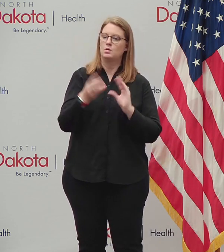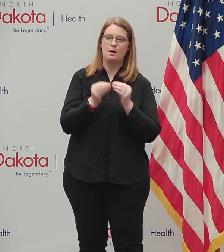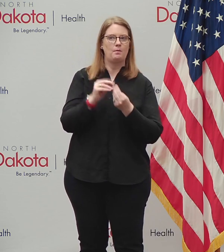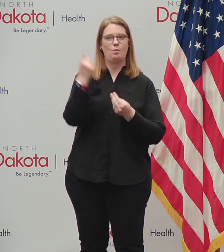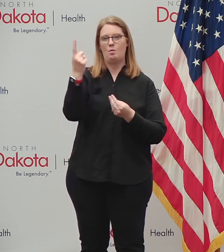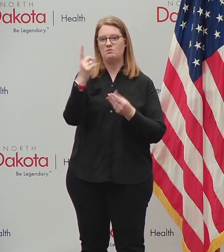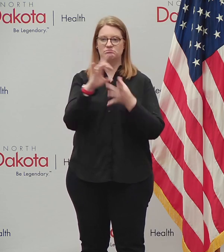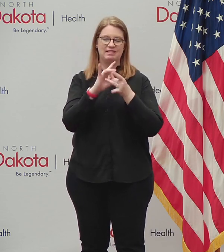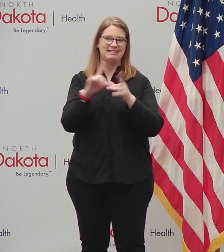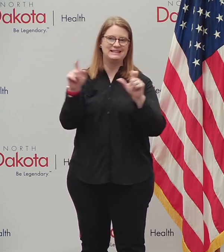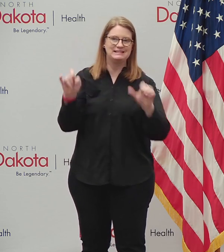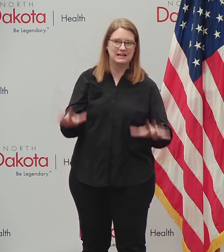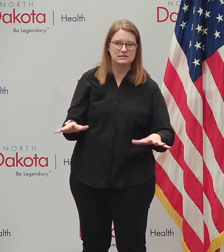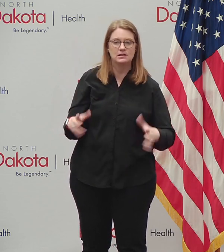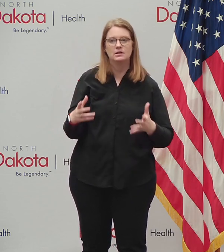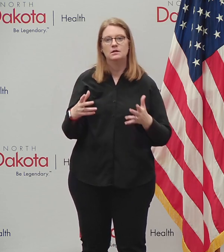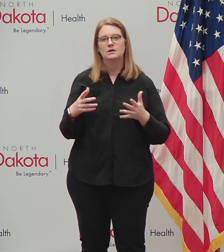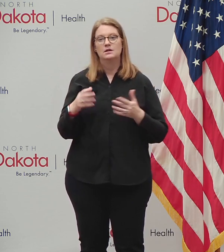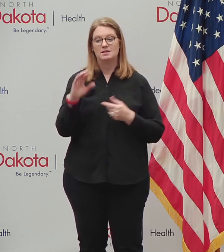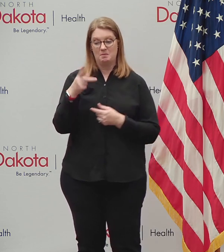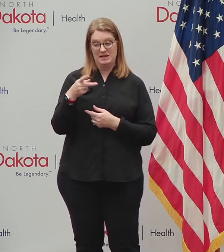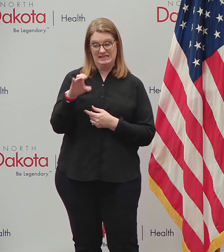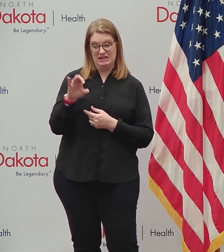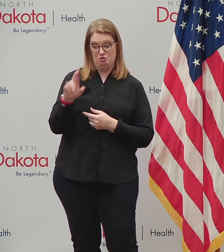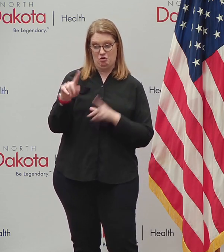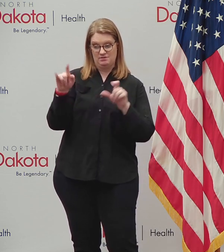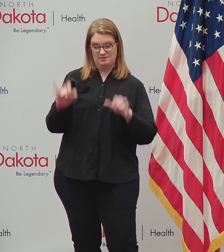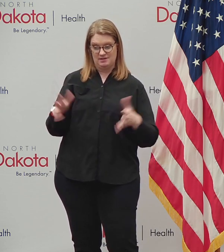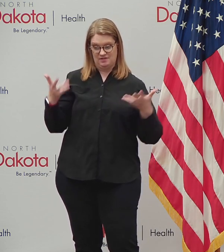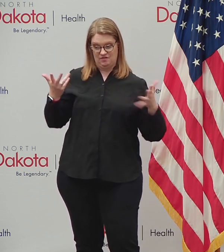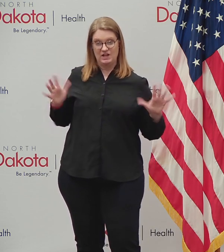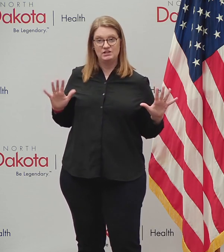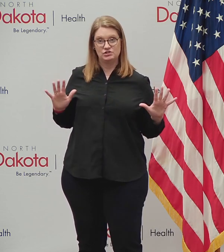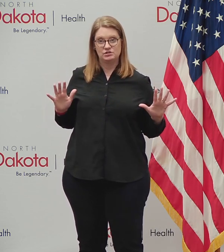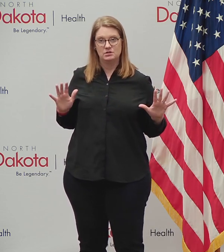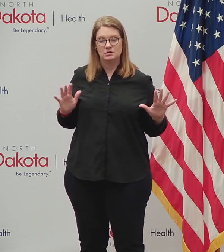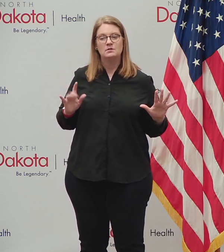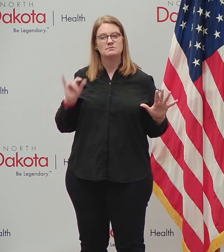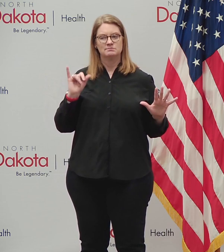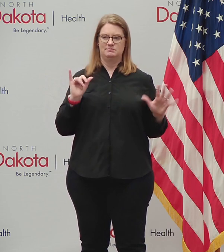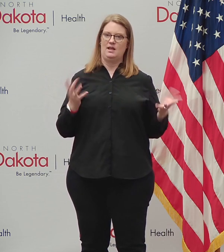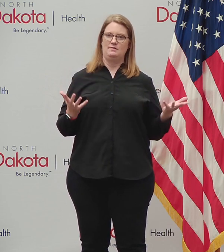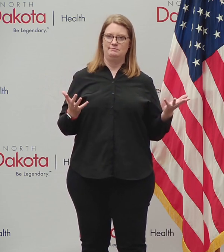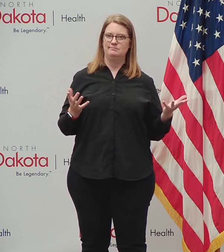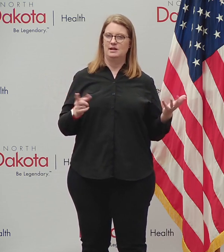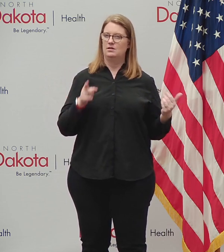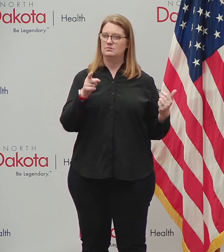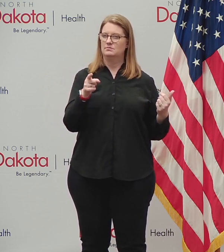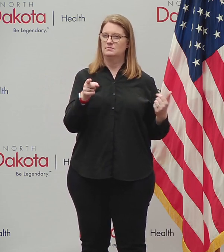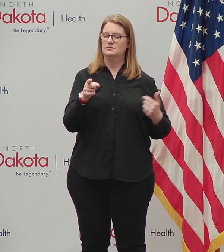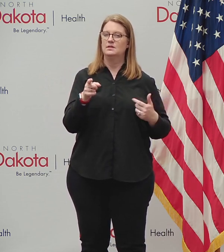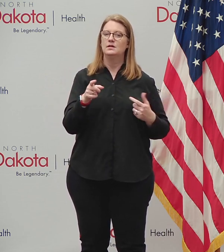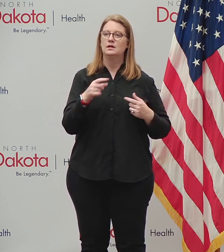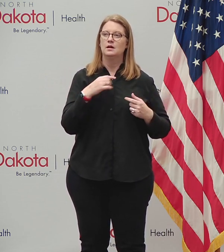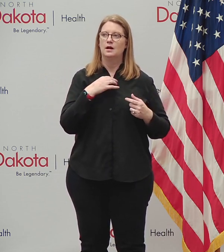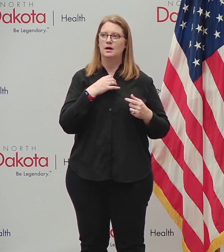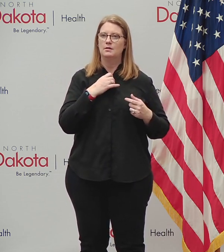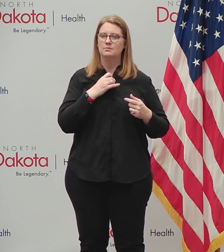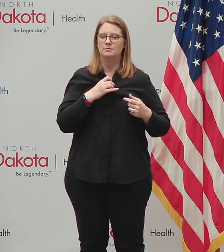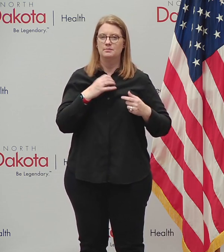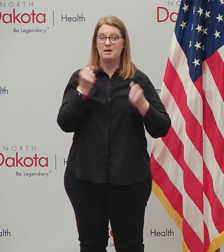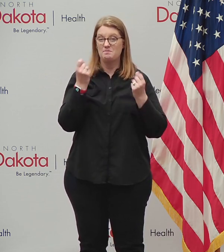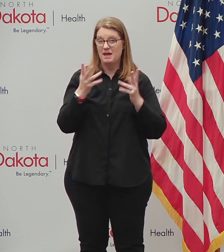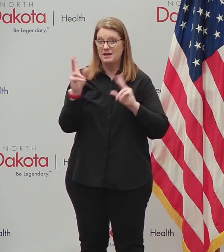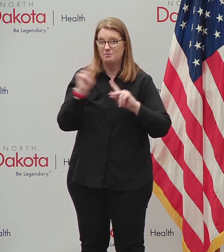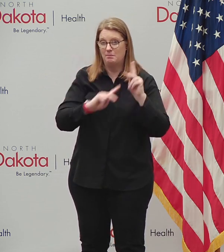the, the number of PCR or gold standard tests completed, then you have to say, hey, that, that was, there was a lot of people that